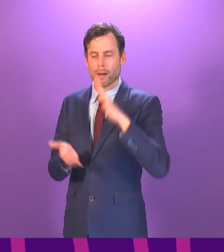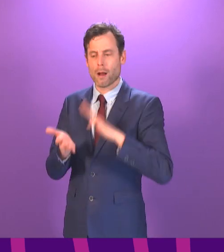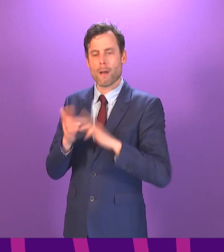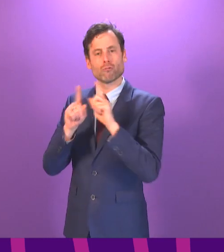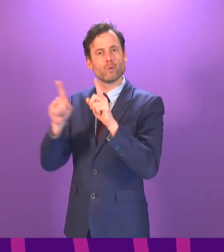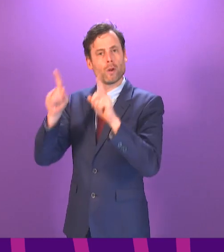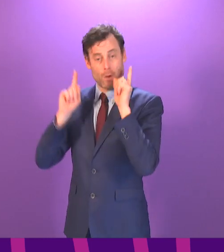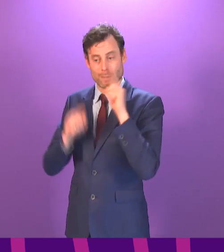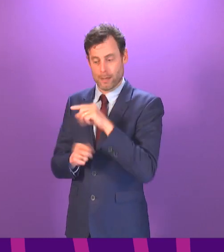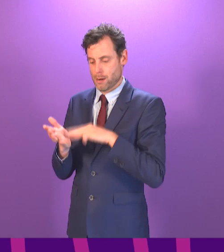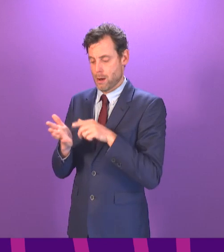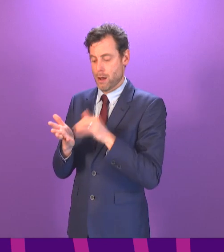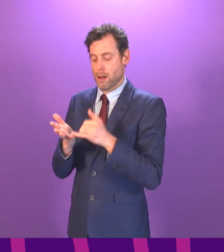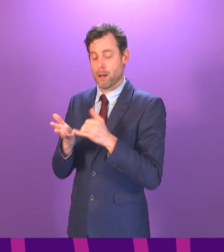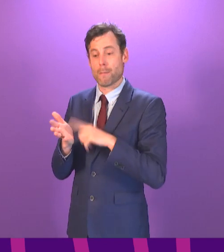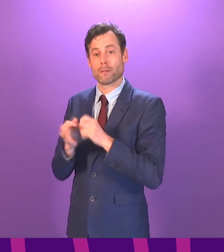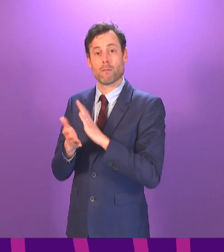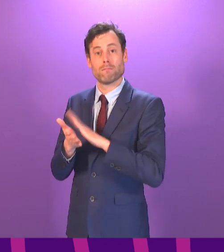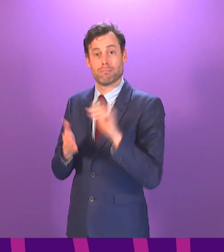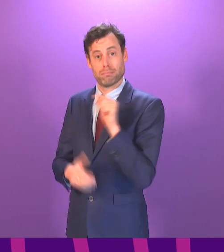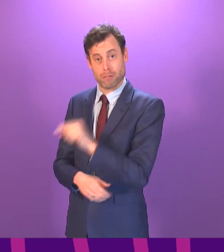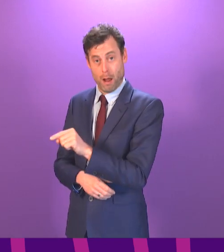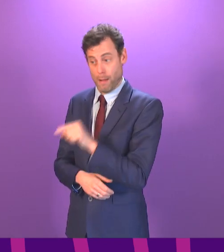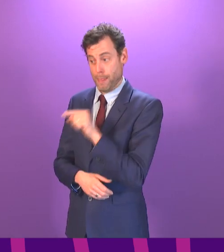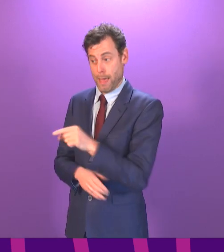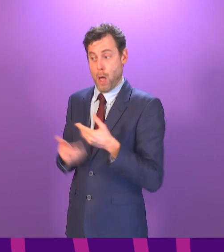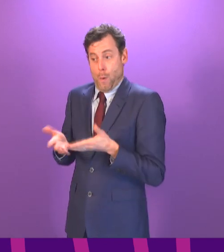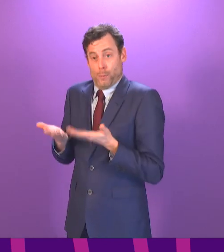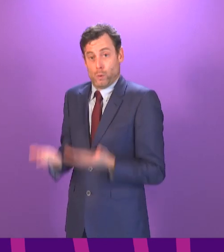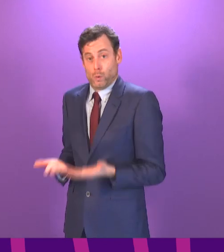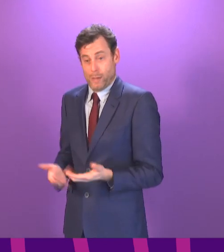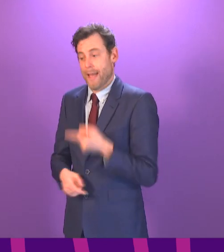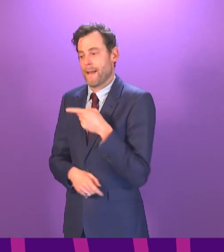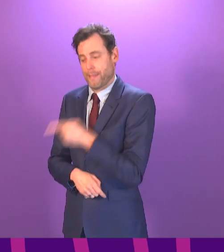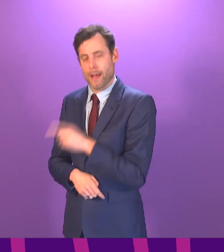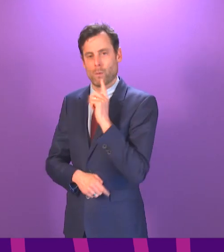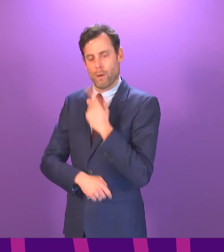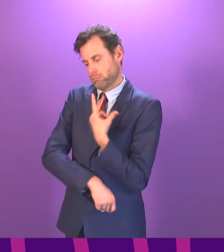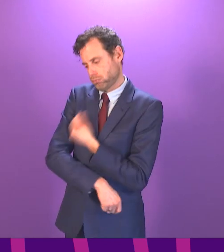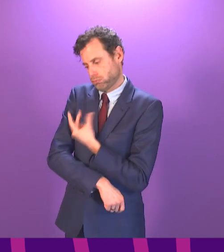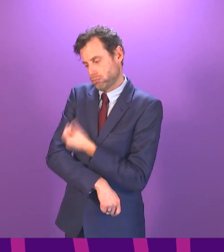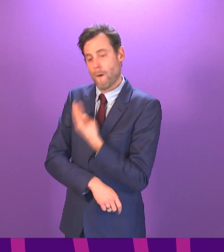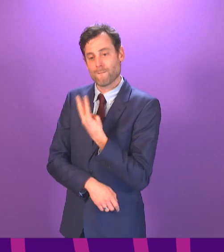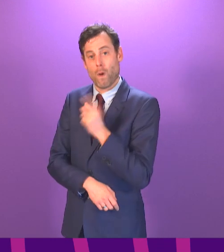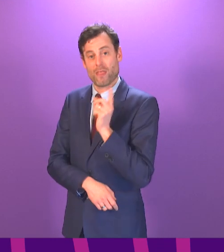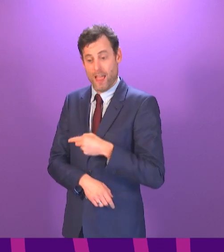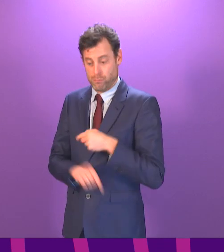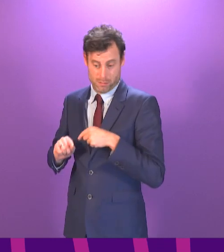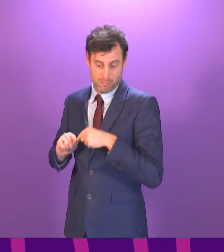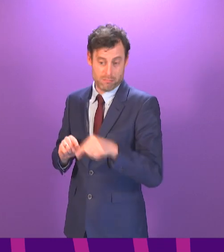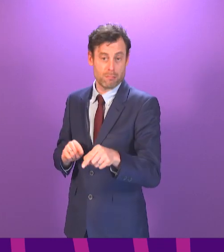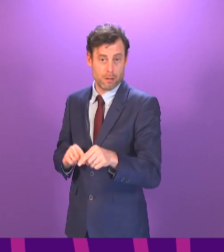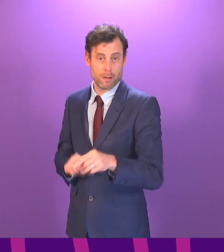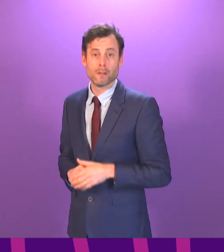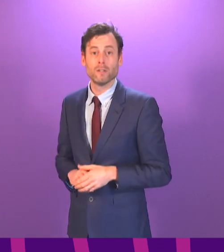think today. That will be significantly closer and will carry out 4,000 vaccinations in the next week. If someone is